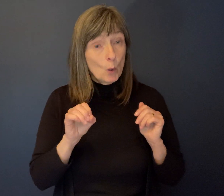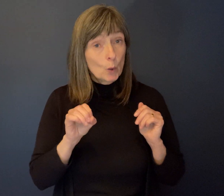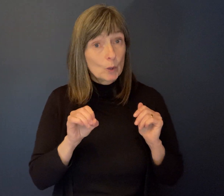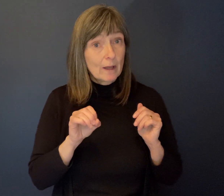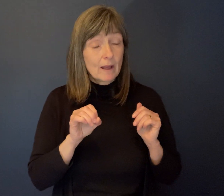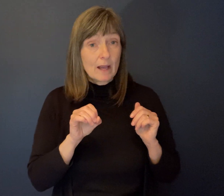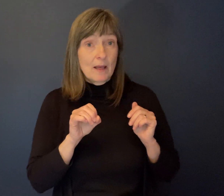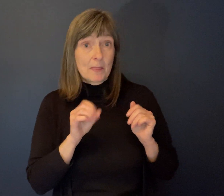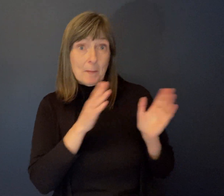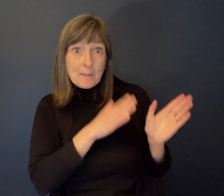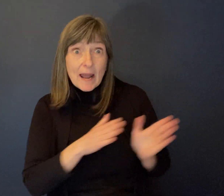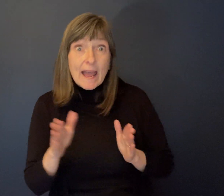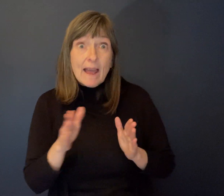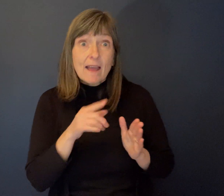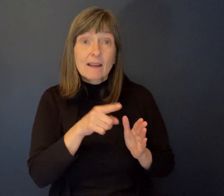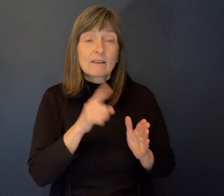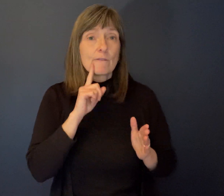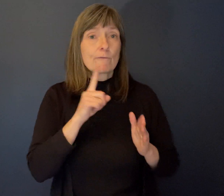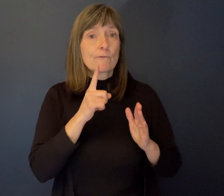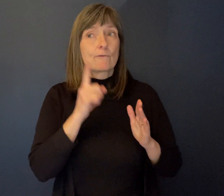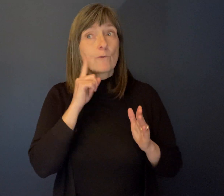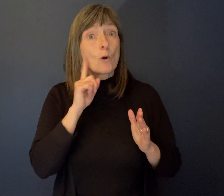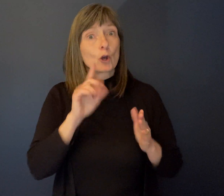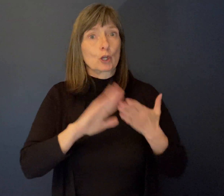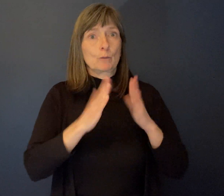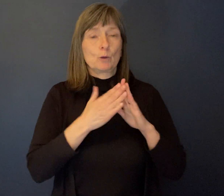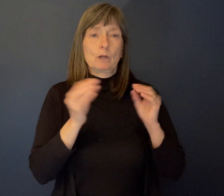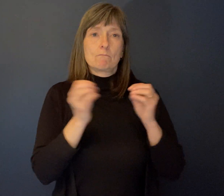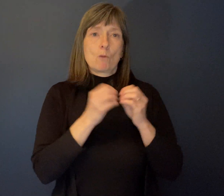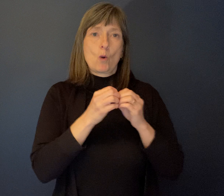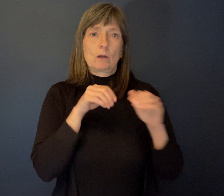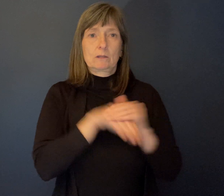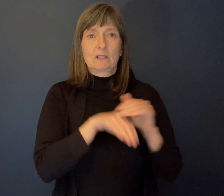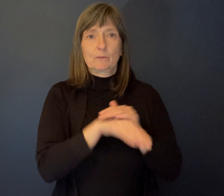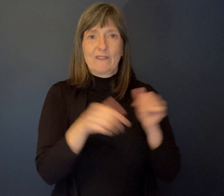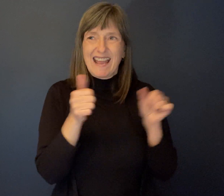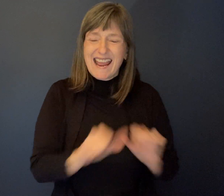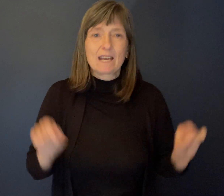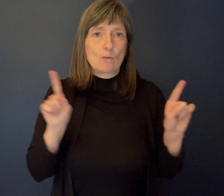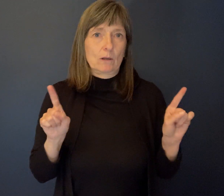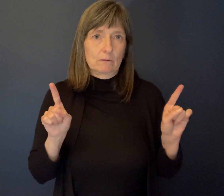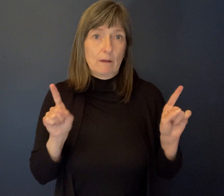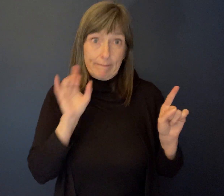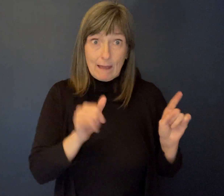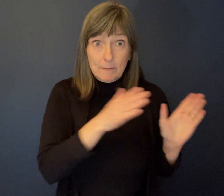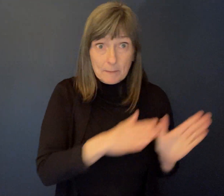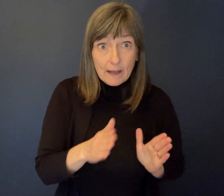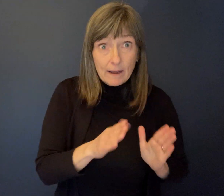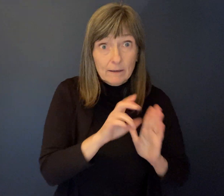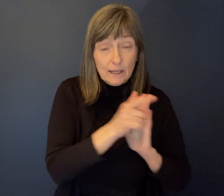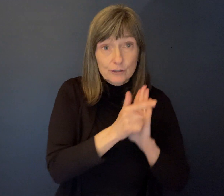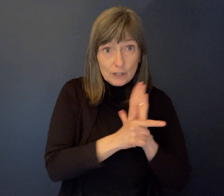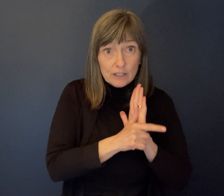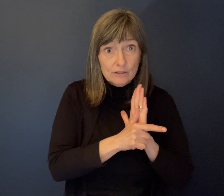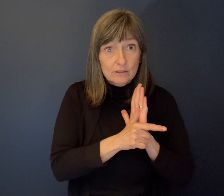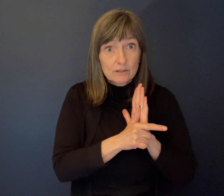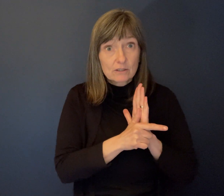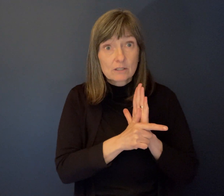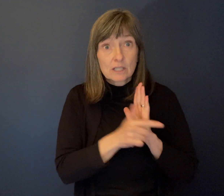was to make our community accessible to anybody who had mobility issues or people who may have